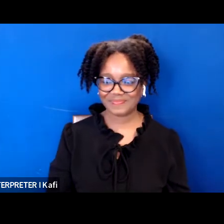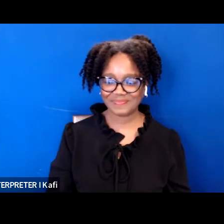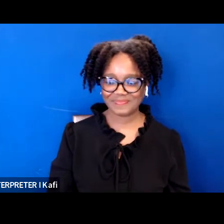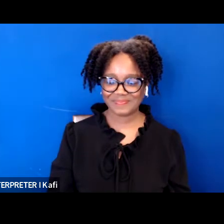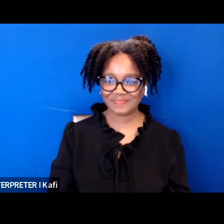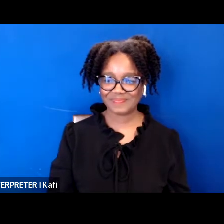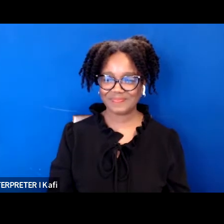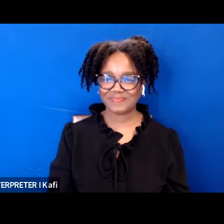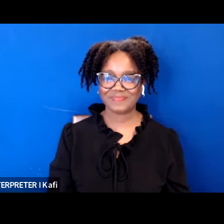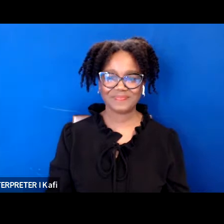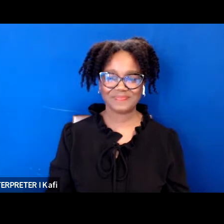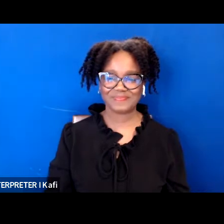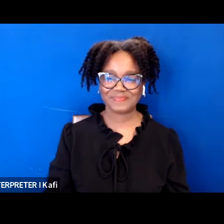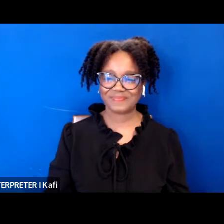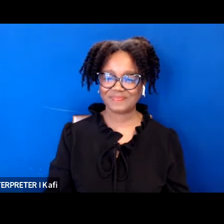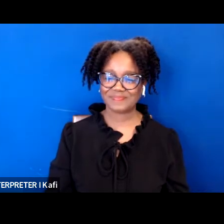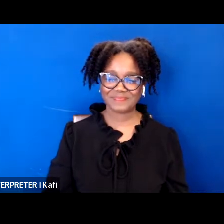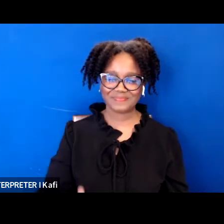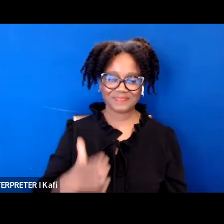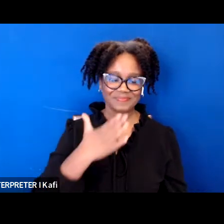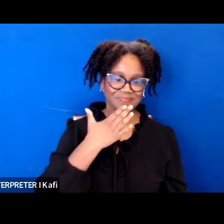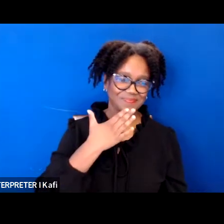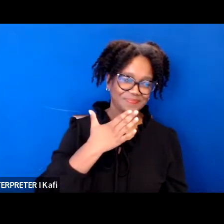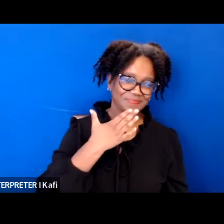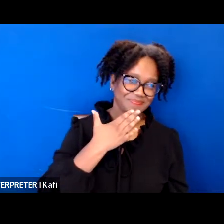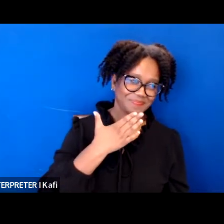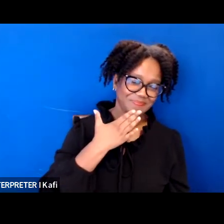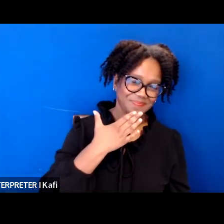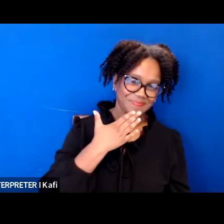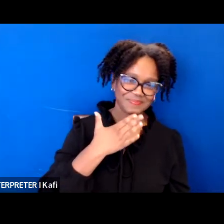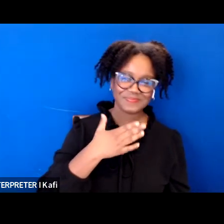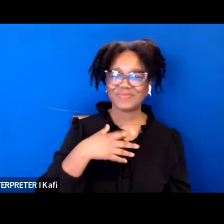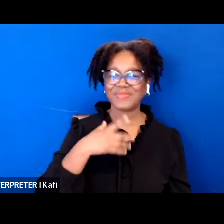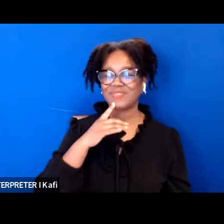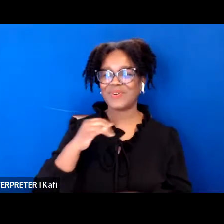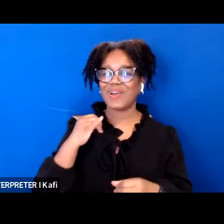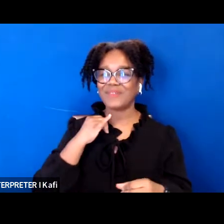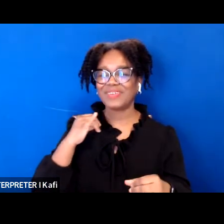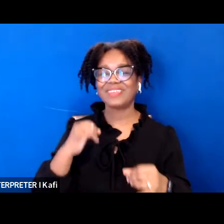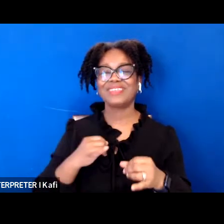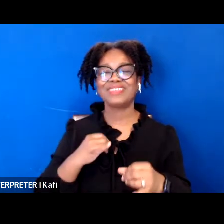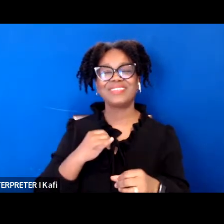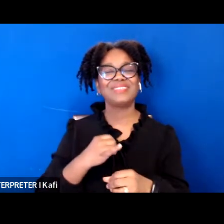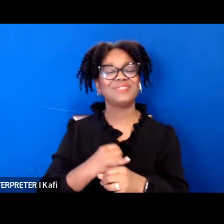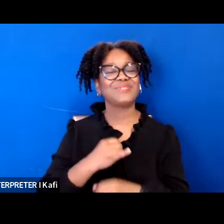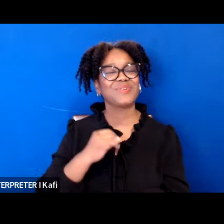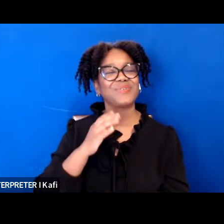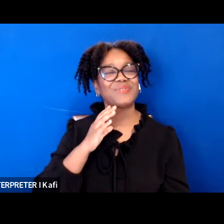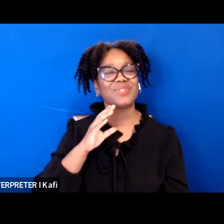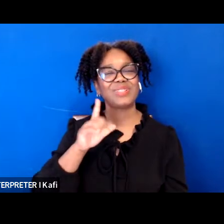so thank you to our intern ludna for creating that beautiful piece